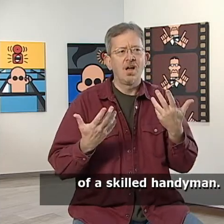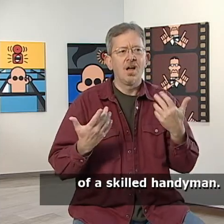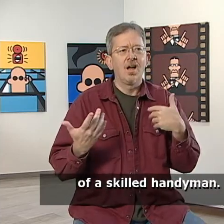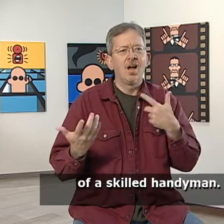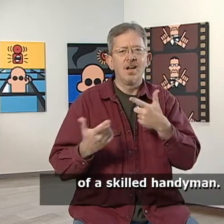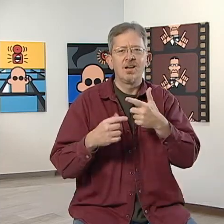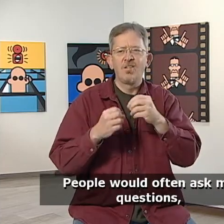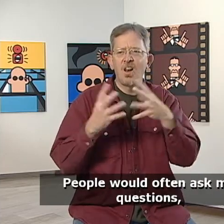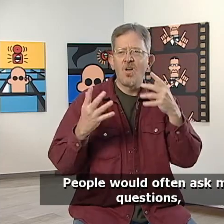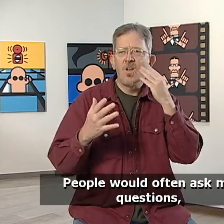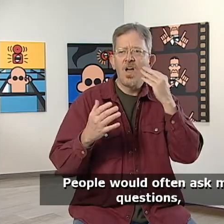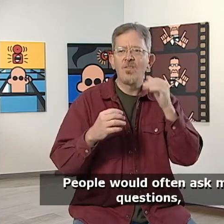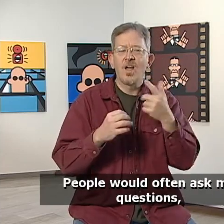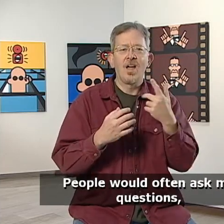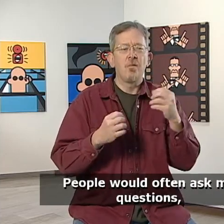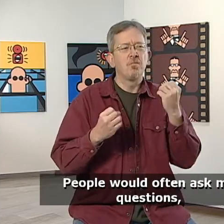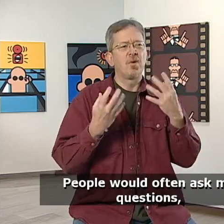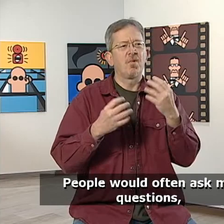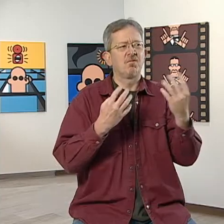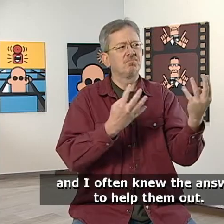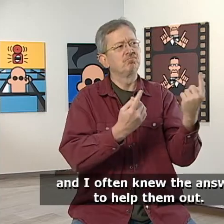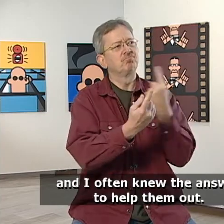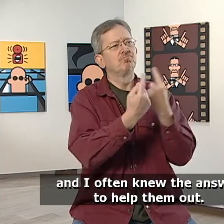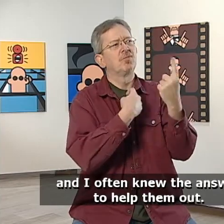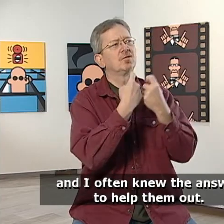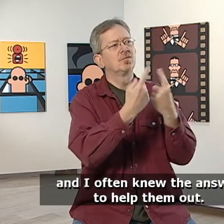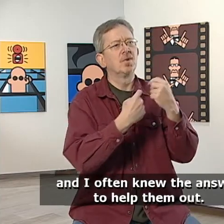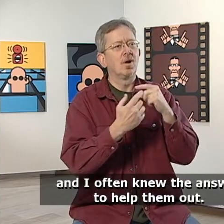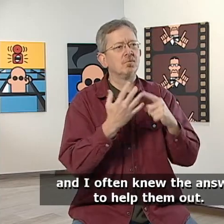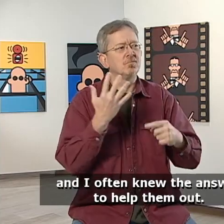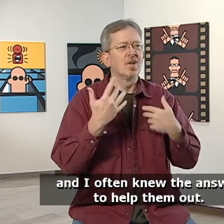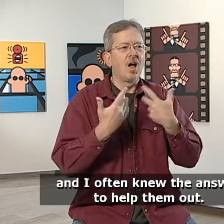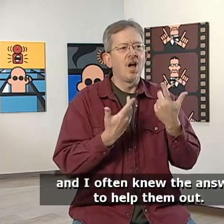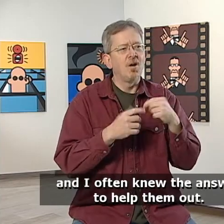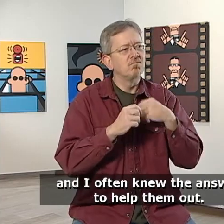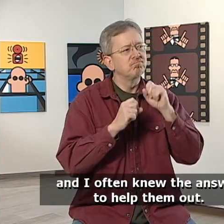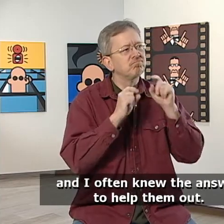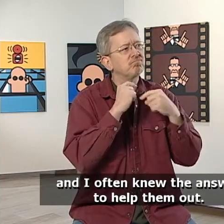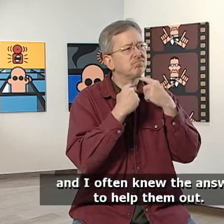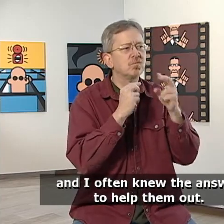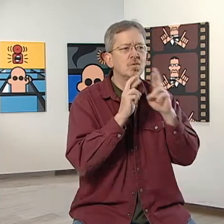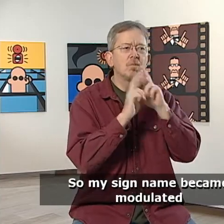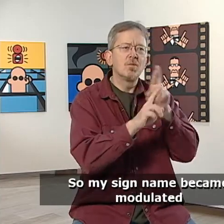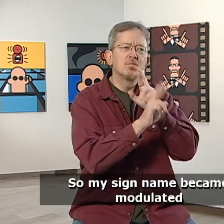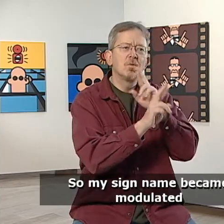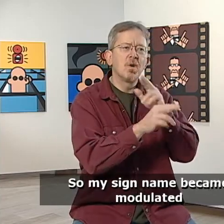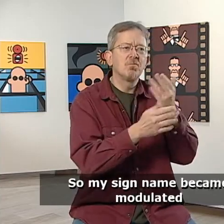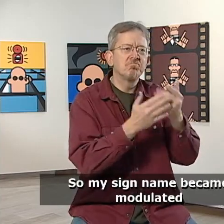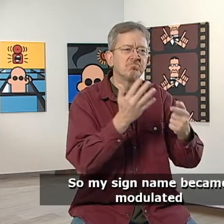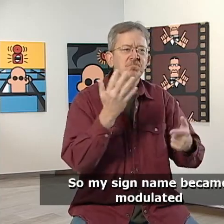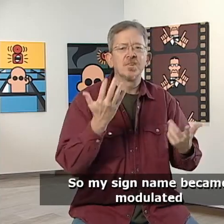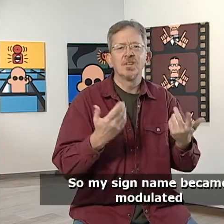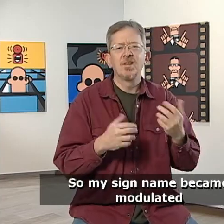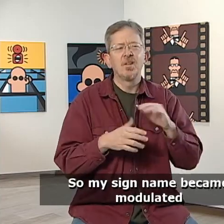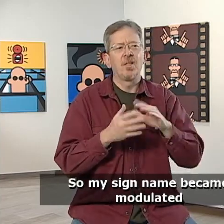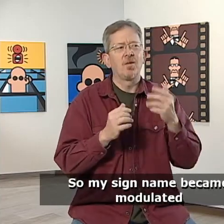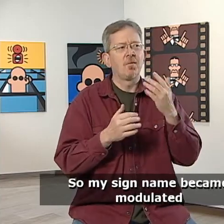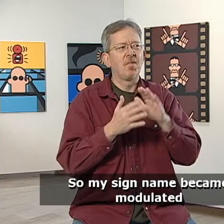handyman. People would often ask me questions and I often knew the answer to help them out. So my sign name became